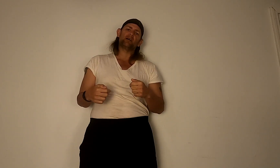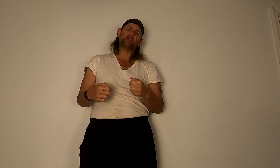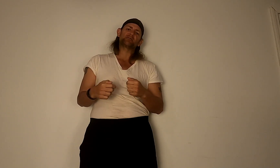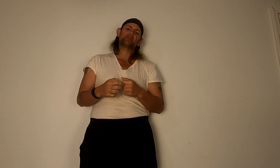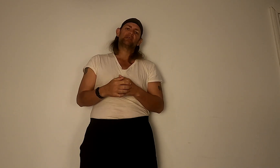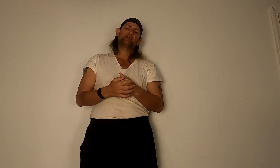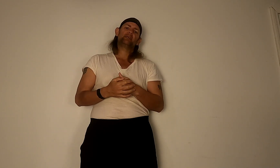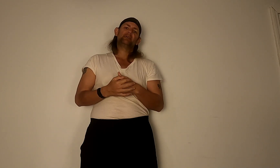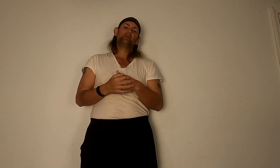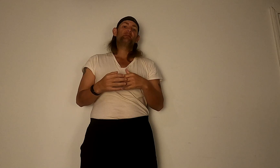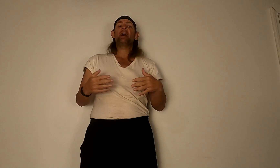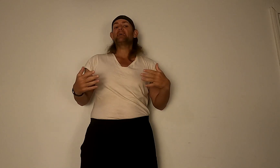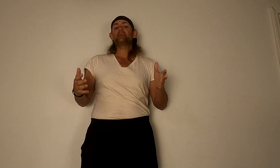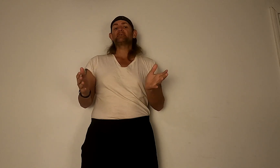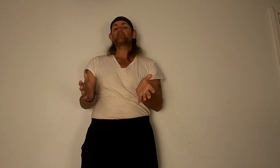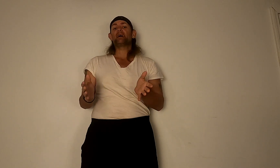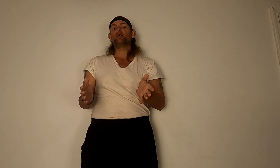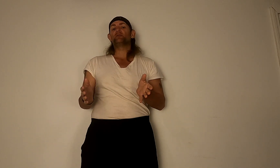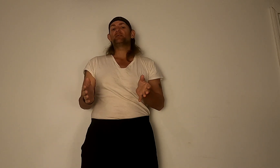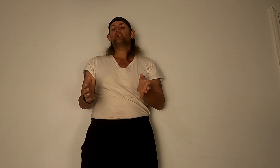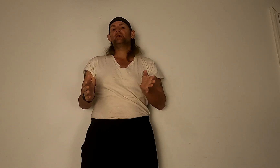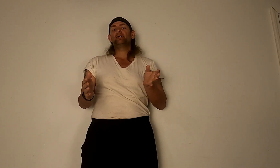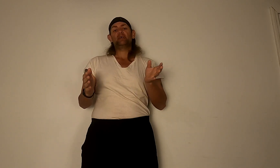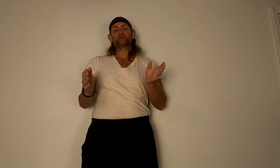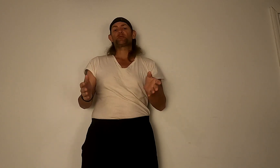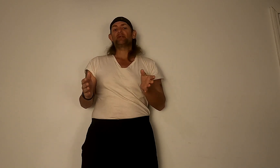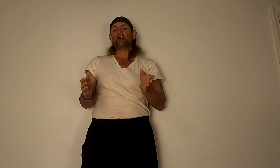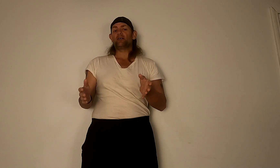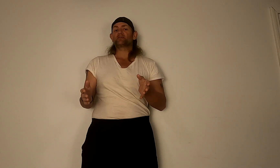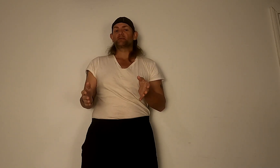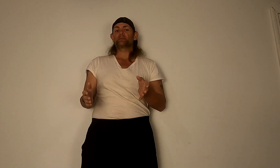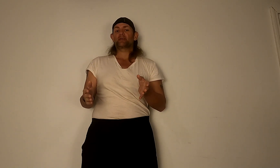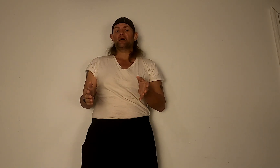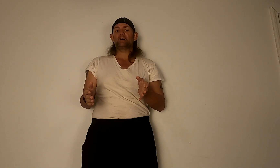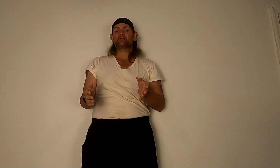loss. That in itself is pretty awesome guys.